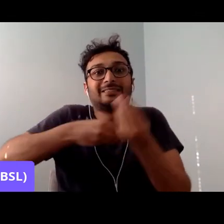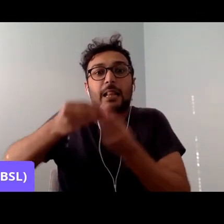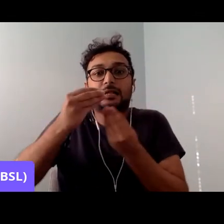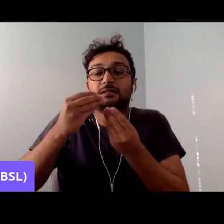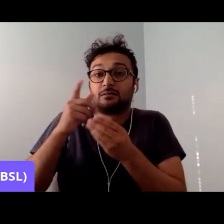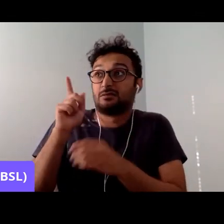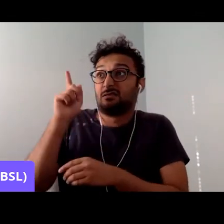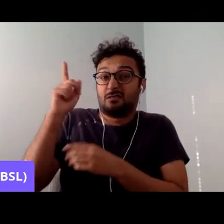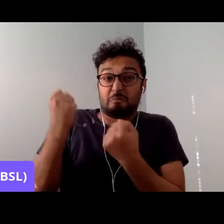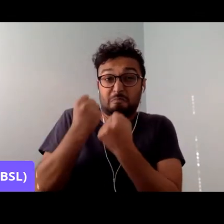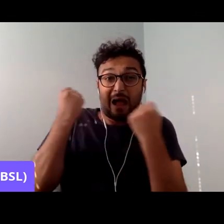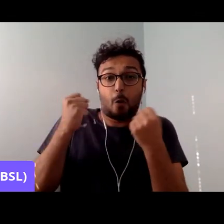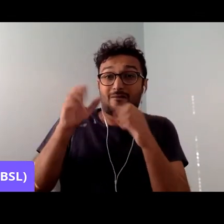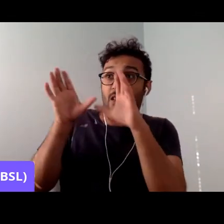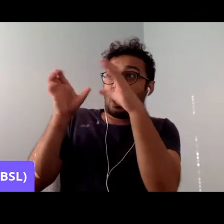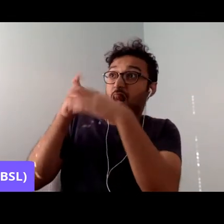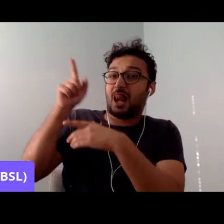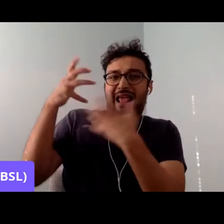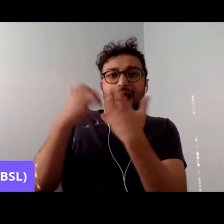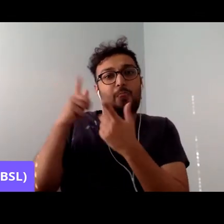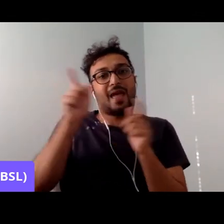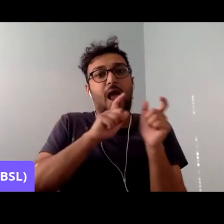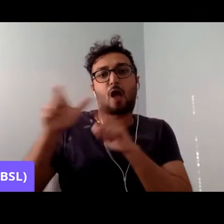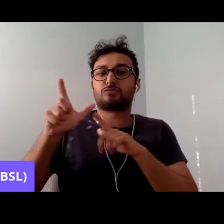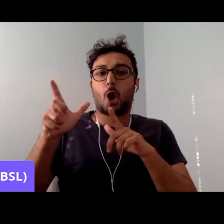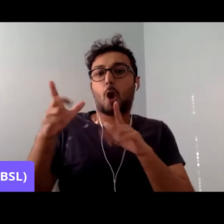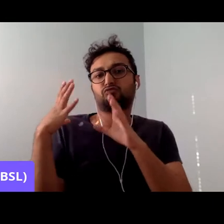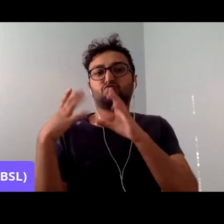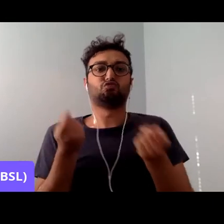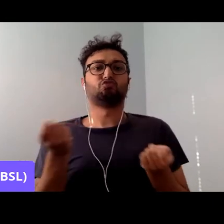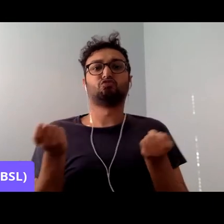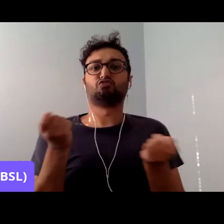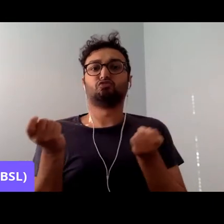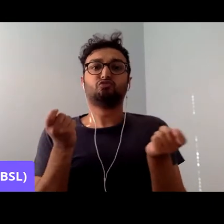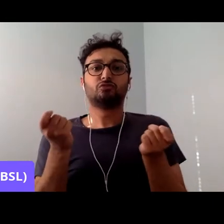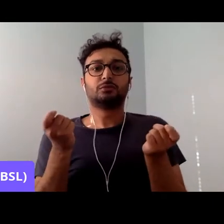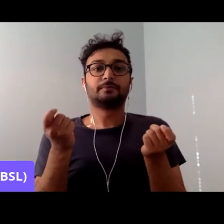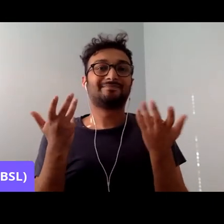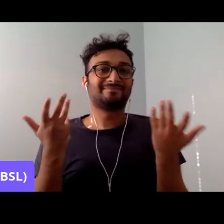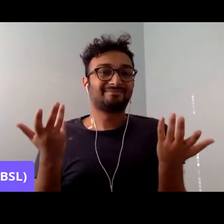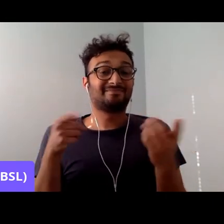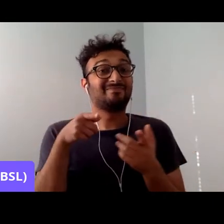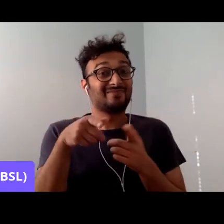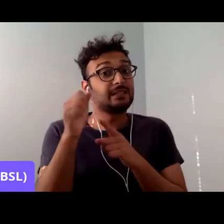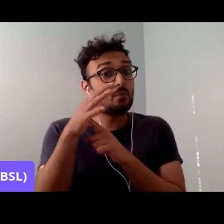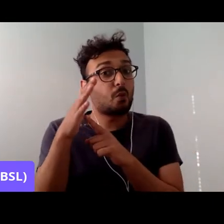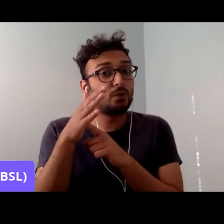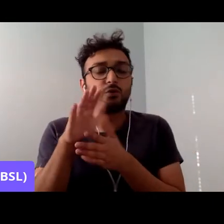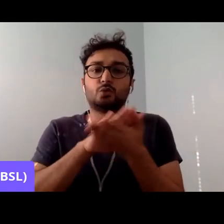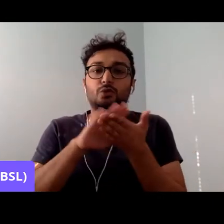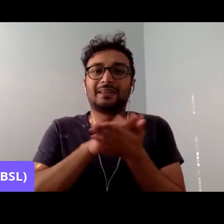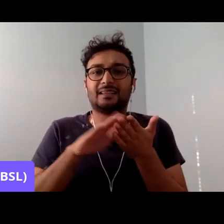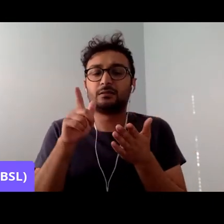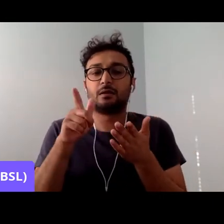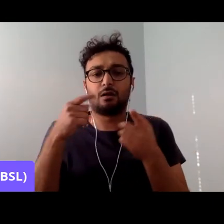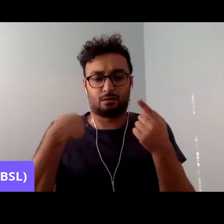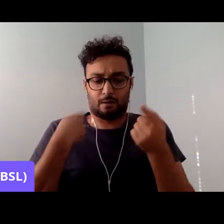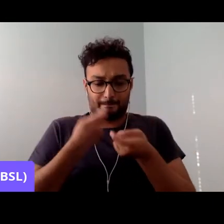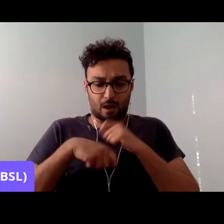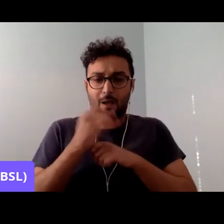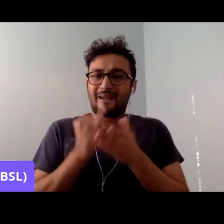this. And it's an important point that being anti-racist and supporting